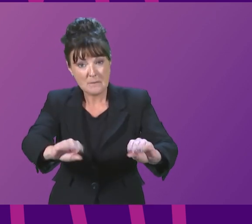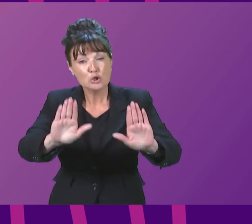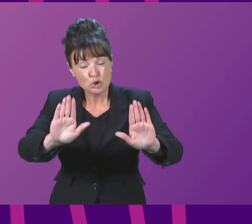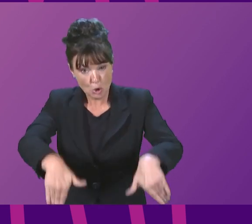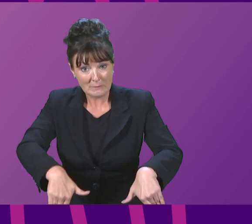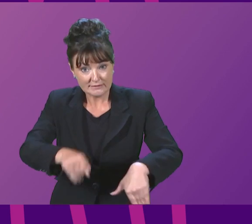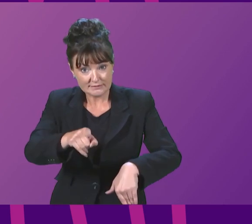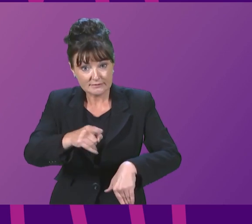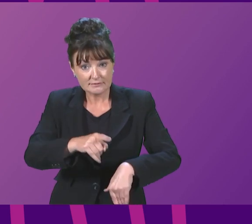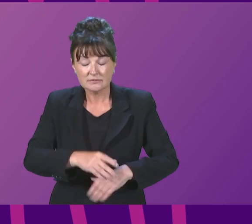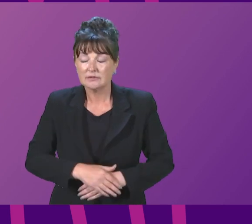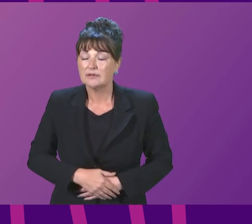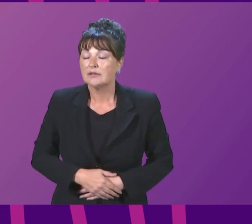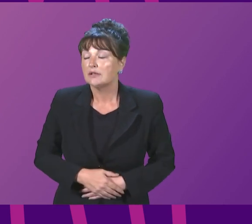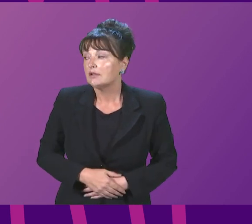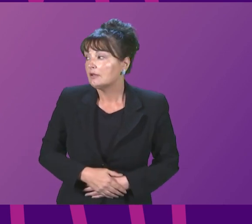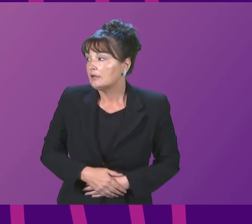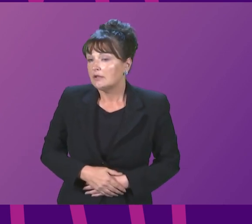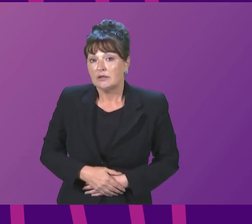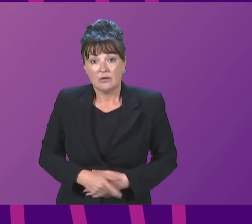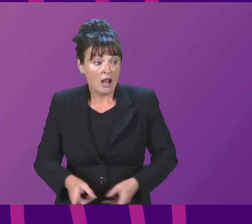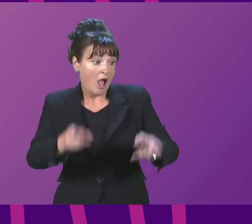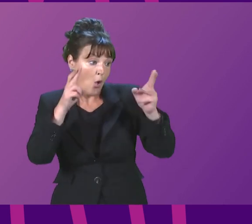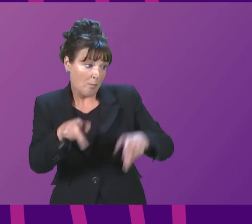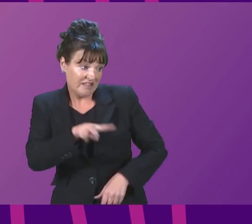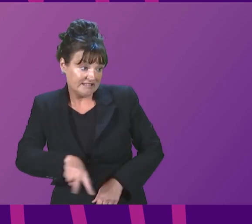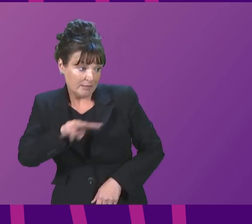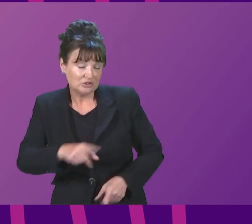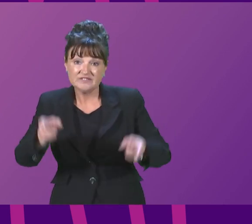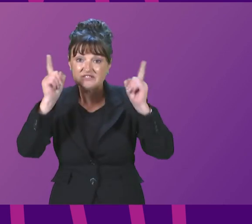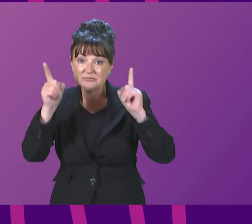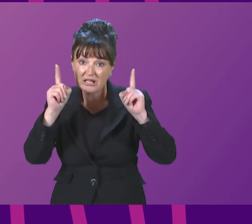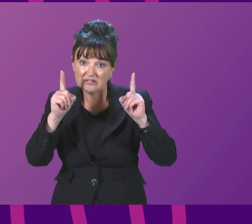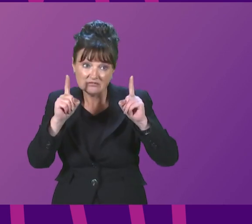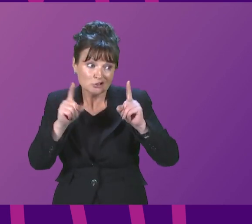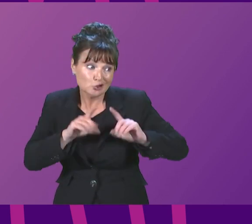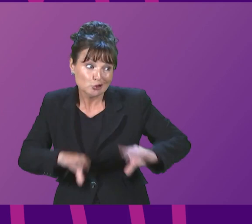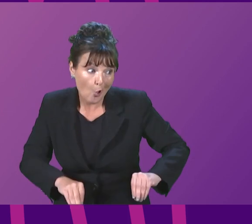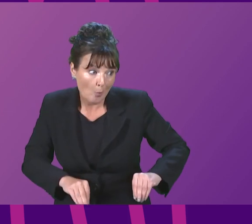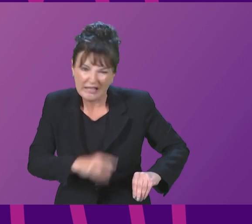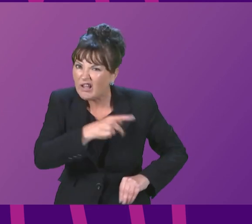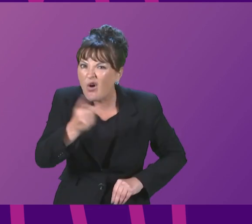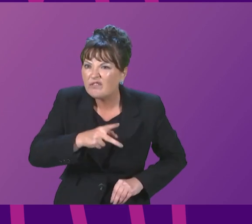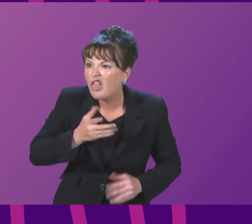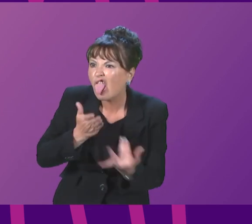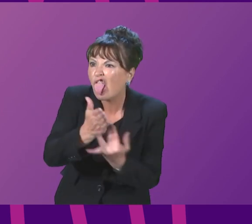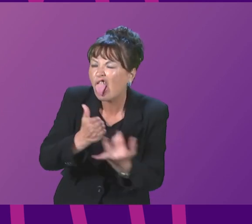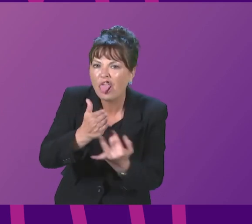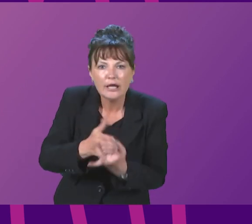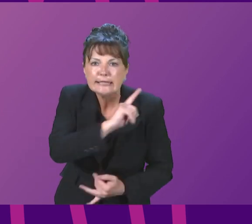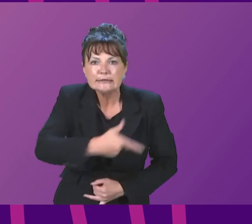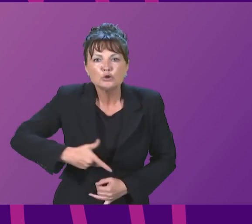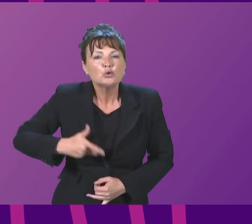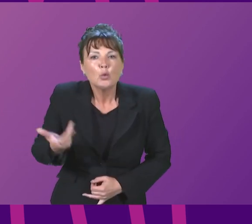Mr Ross. Well, I hope the Deputy First Minister does resist that temptation, although he seems to do it quite a lot, because he doesn't want to hear what members are saying. The First